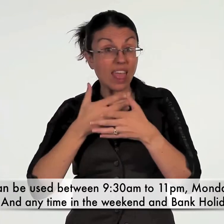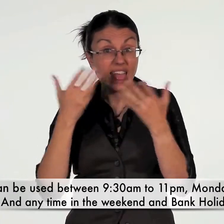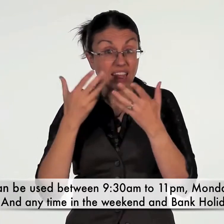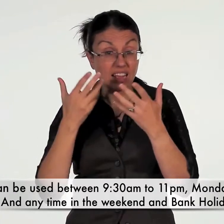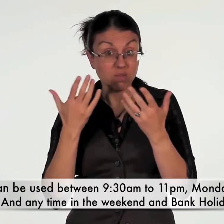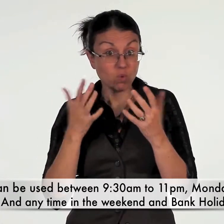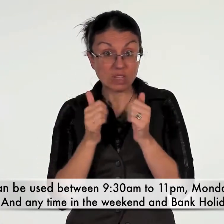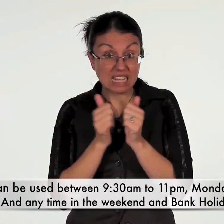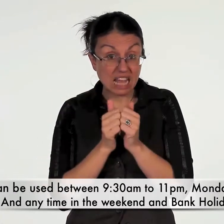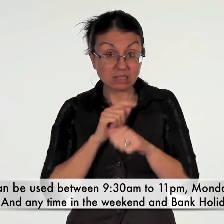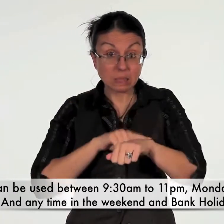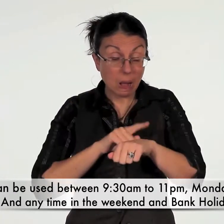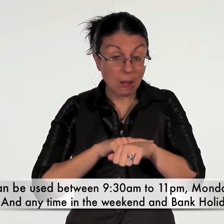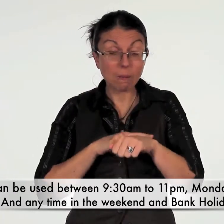in the weekends and bank holidays.